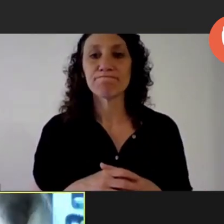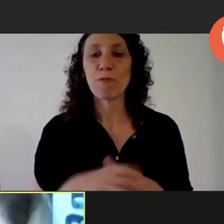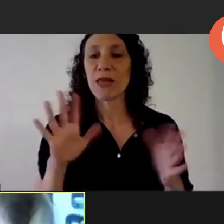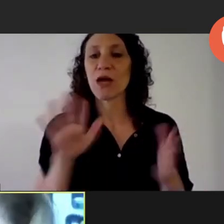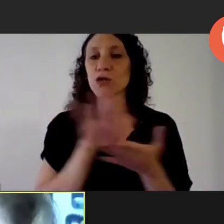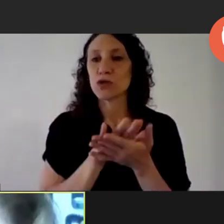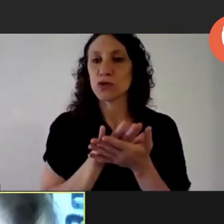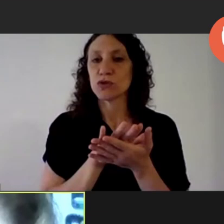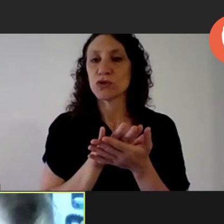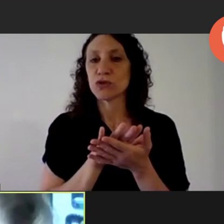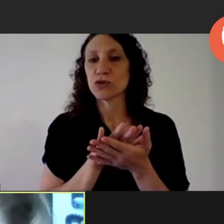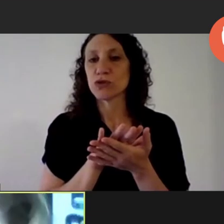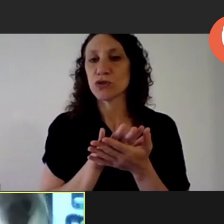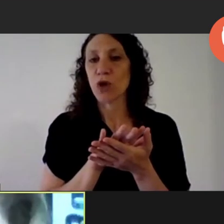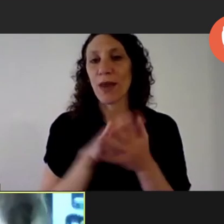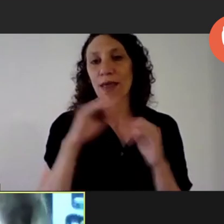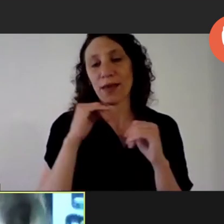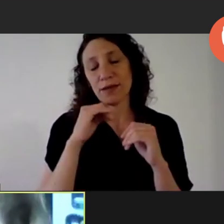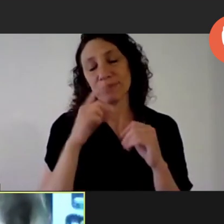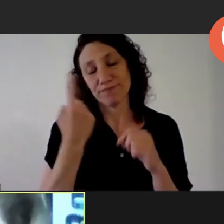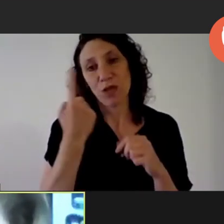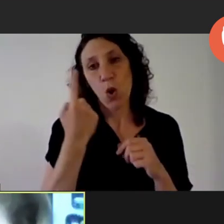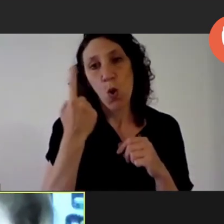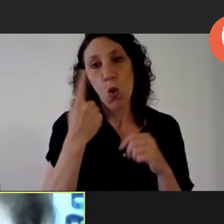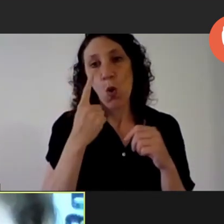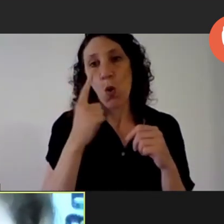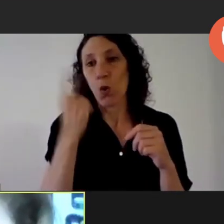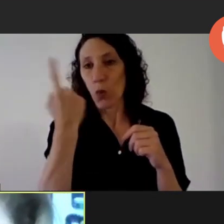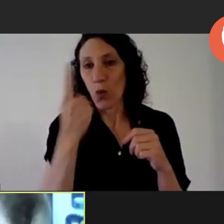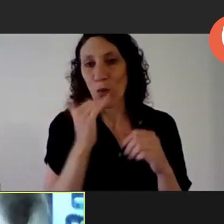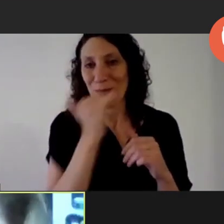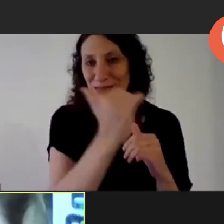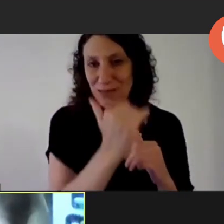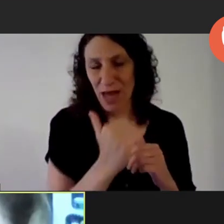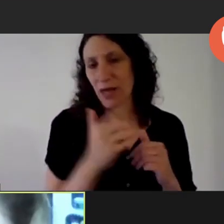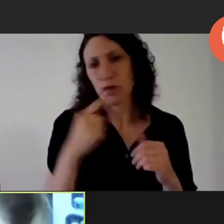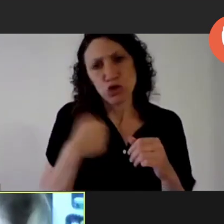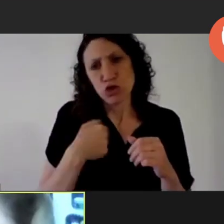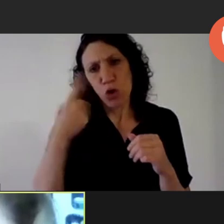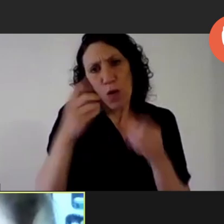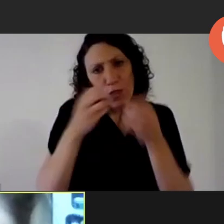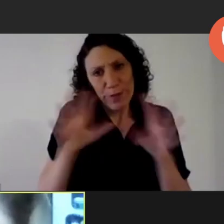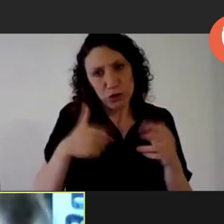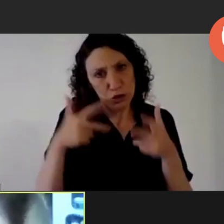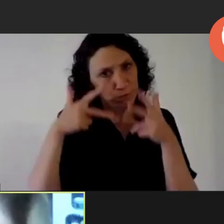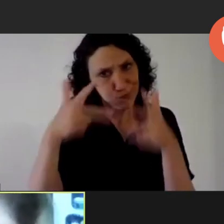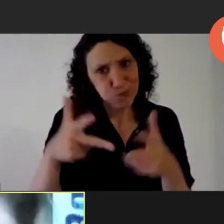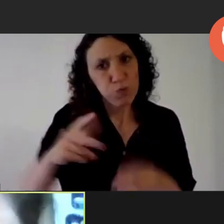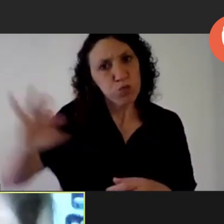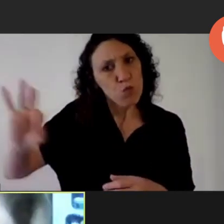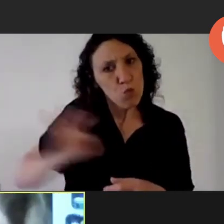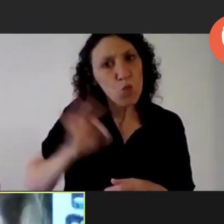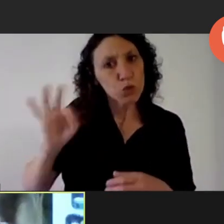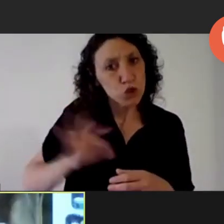one of the messages makes reference to something i mentioned at the beginning for several